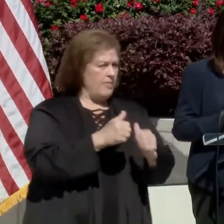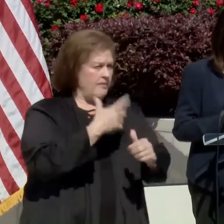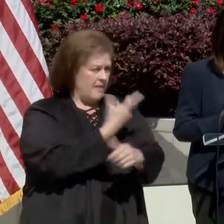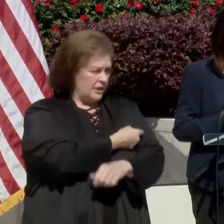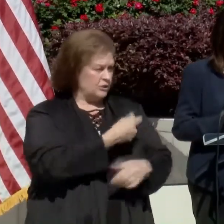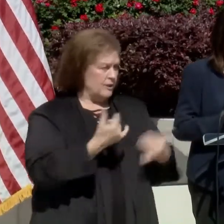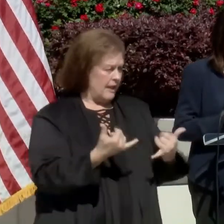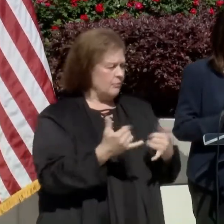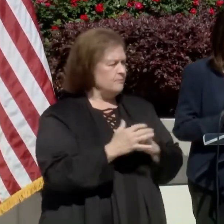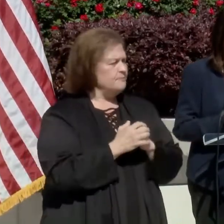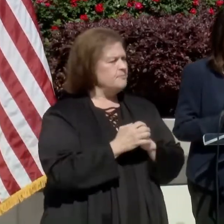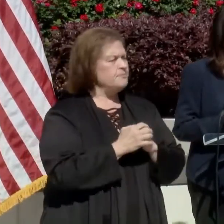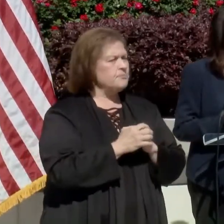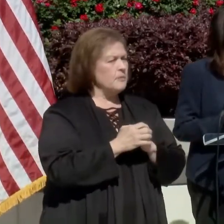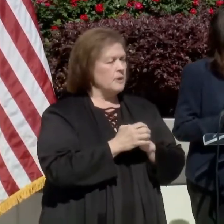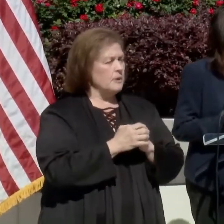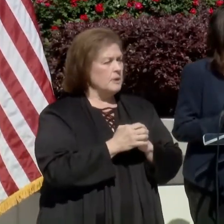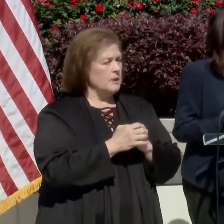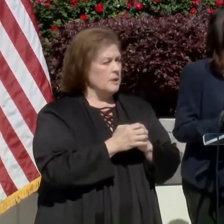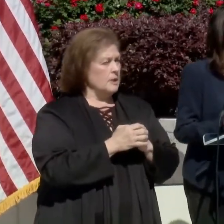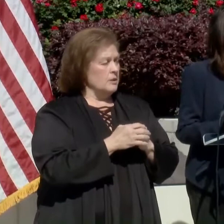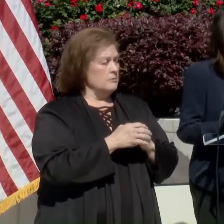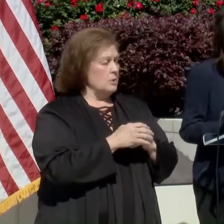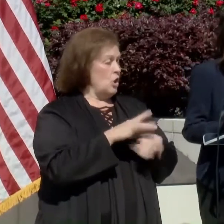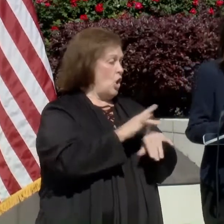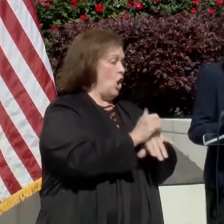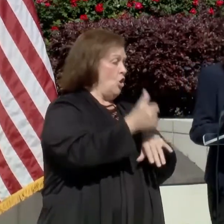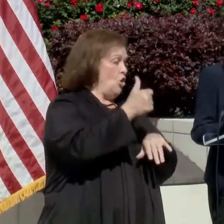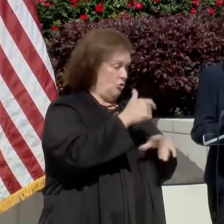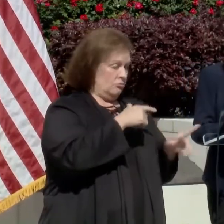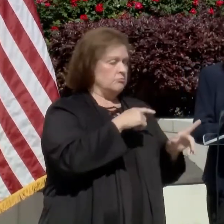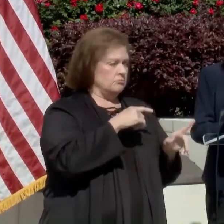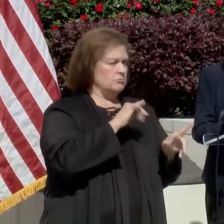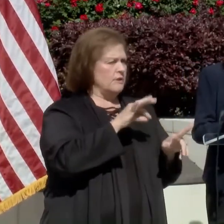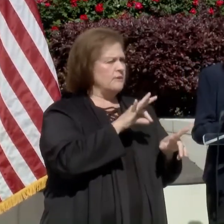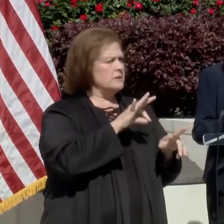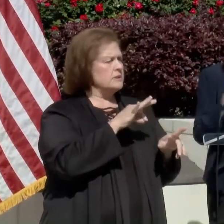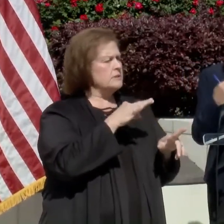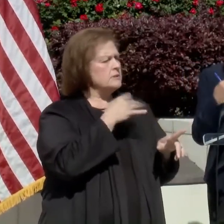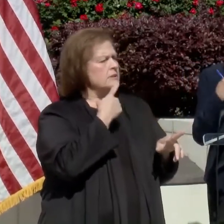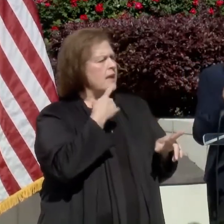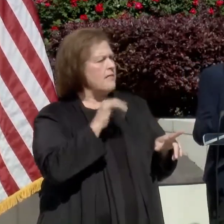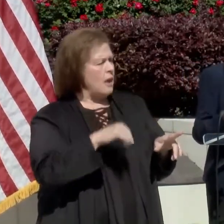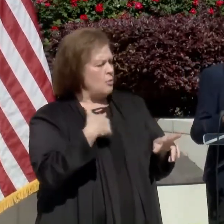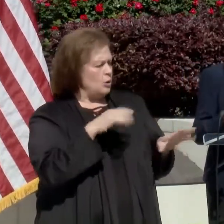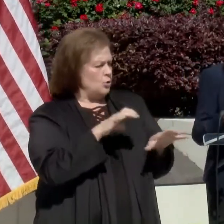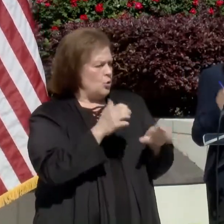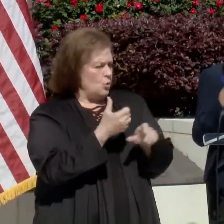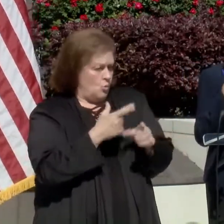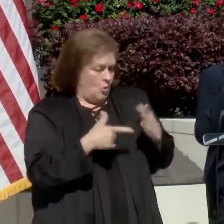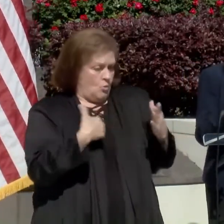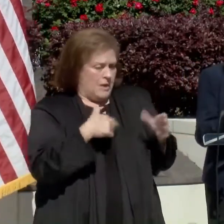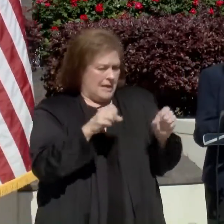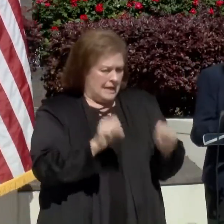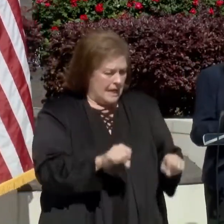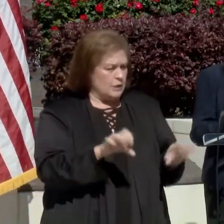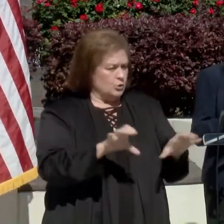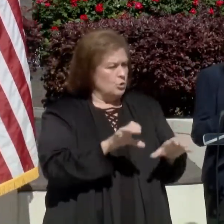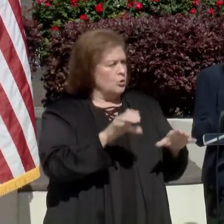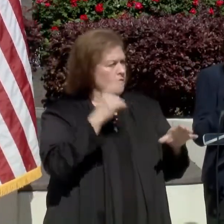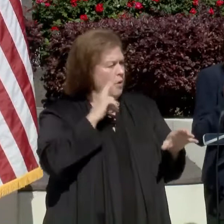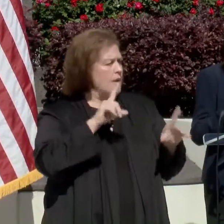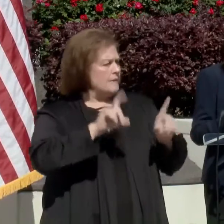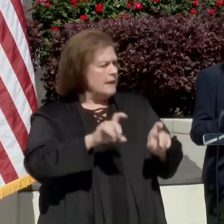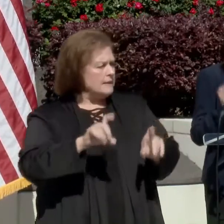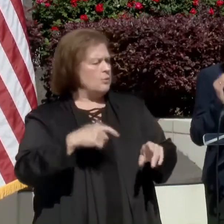efforts. You know, early on Jefferson Parish with COVID, we took the position that we would do whatever we could. We got involved with testing. We